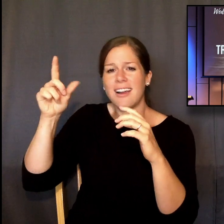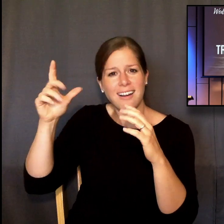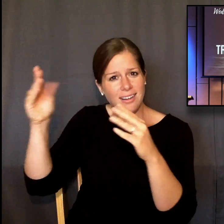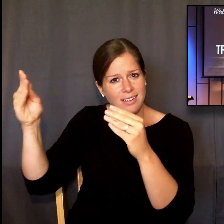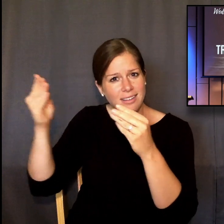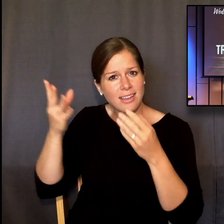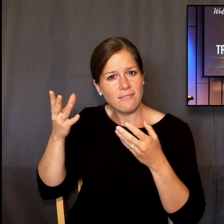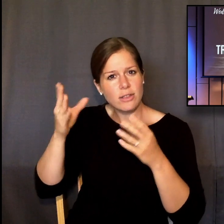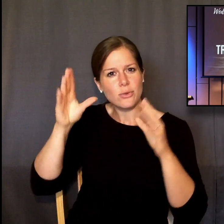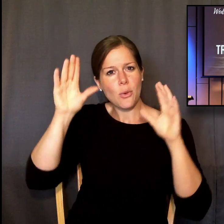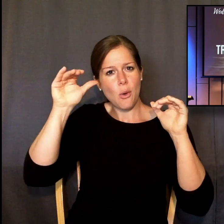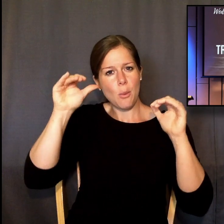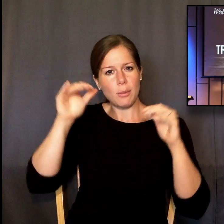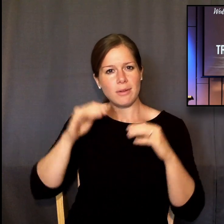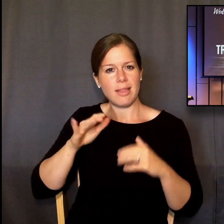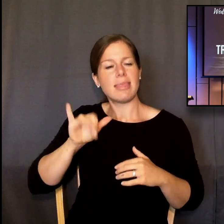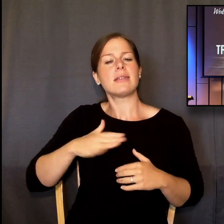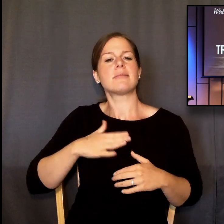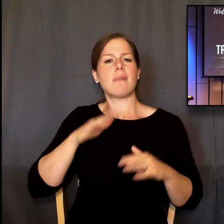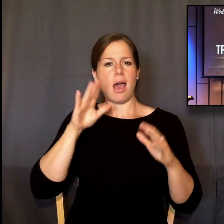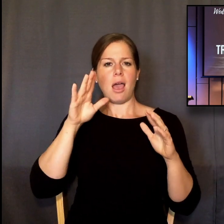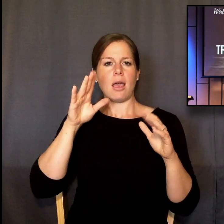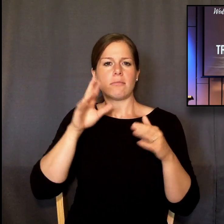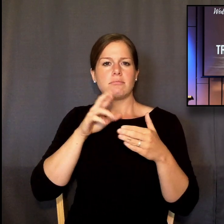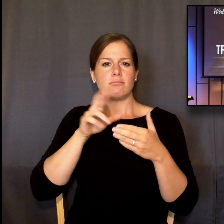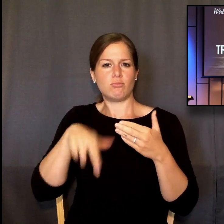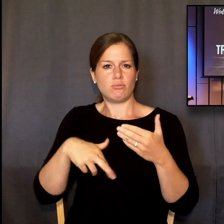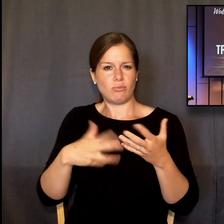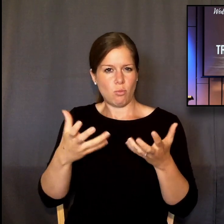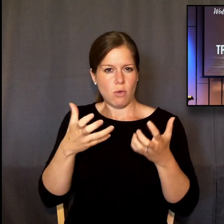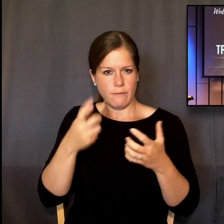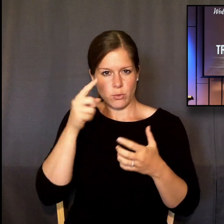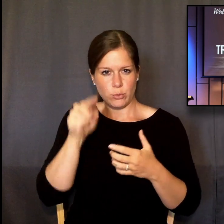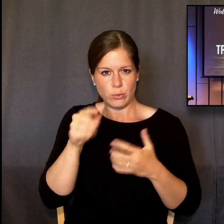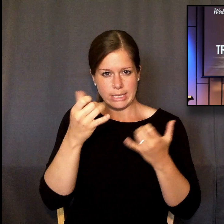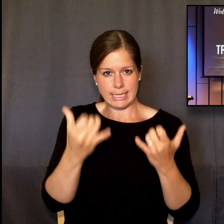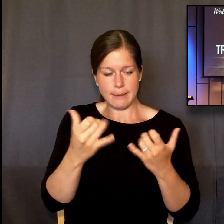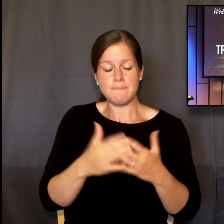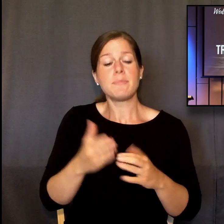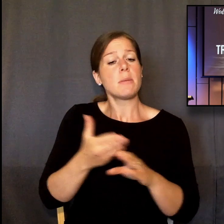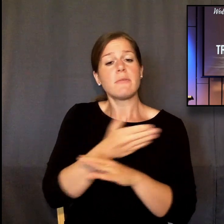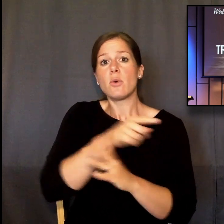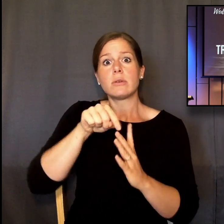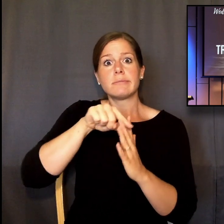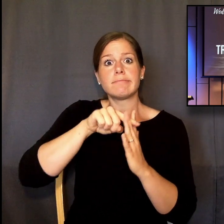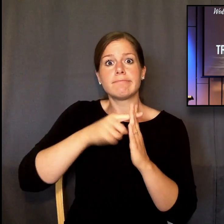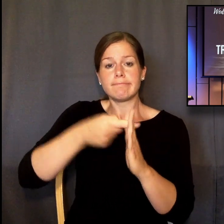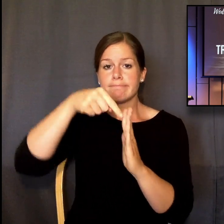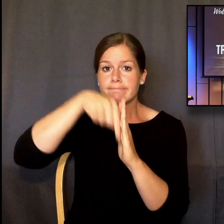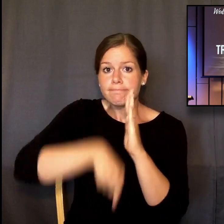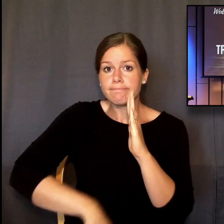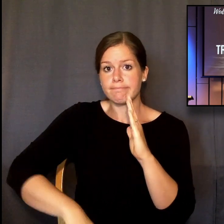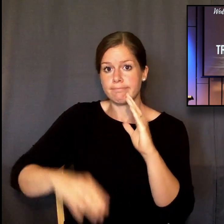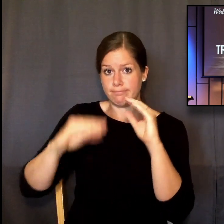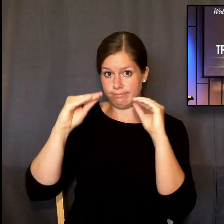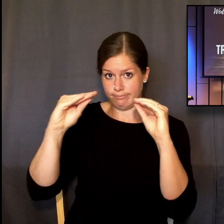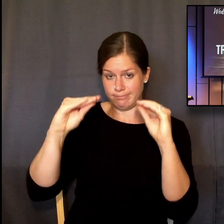that's the result for you today. And now some disclaimers before we get into this. God's control of the universe, like I prayed, really isn't hard to